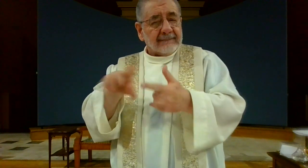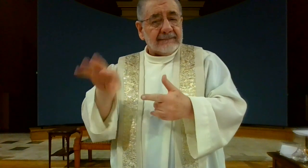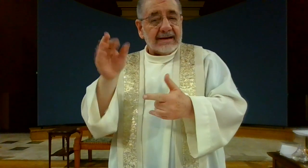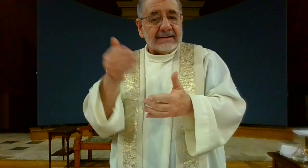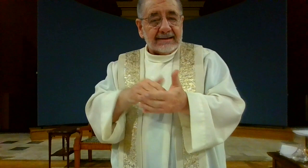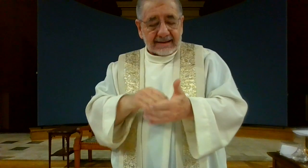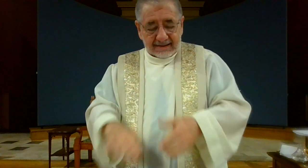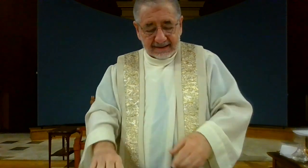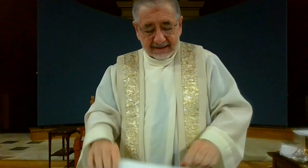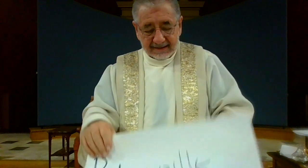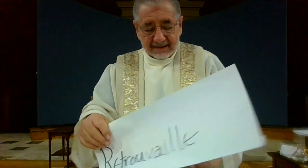or to find again.